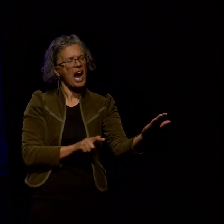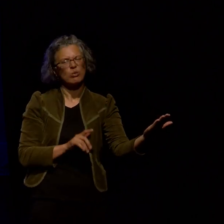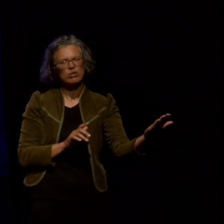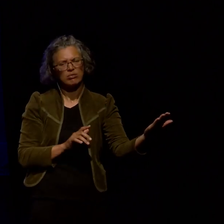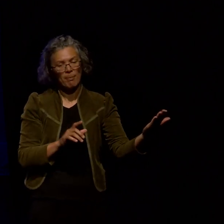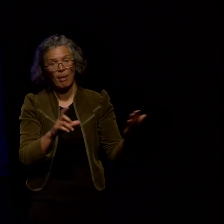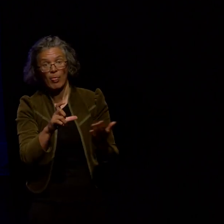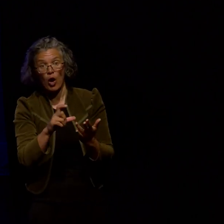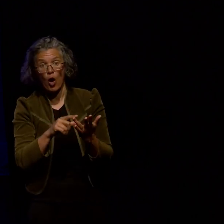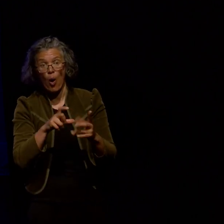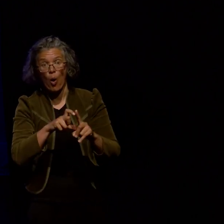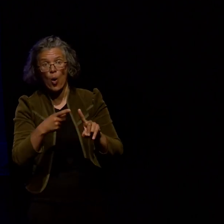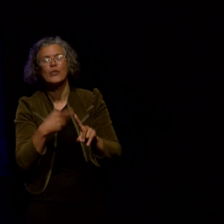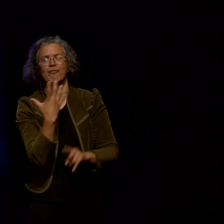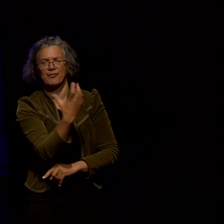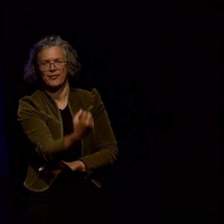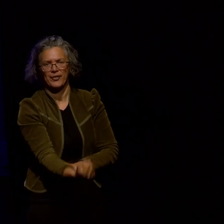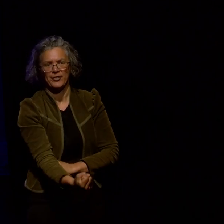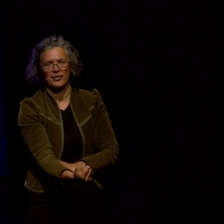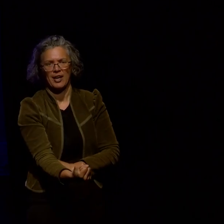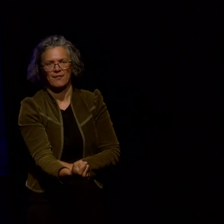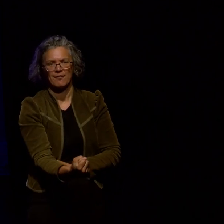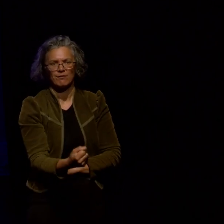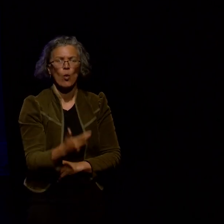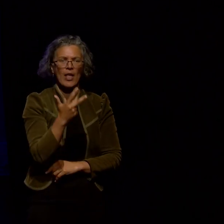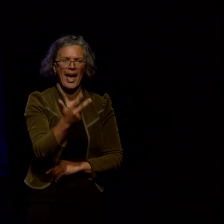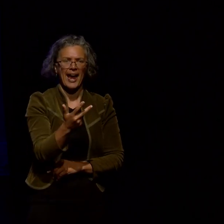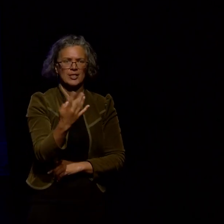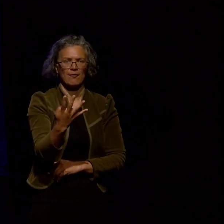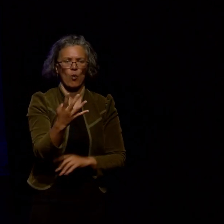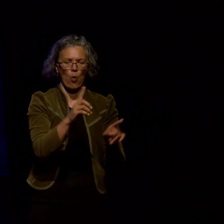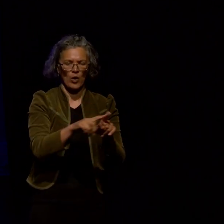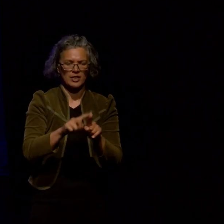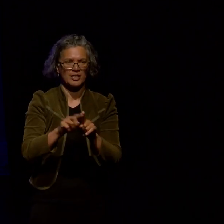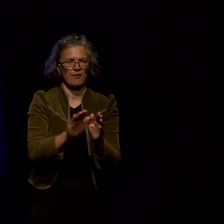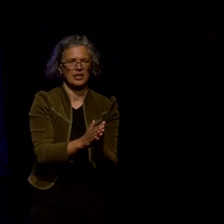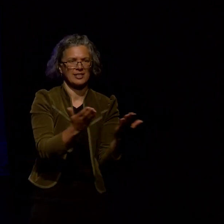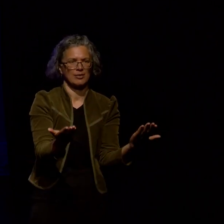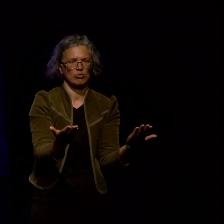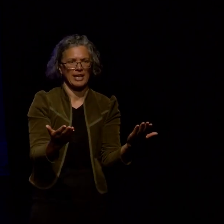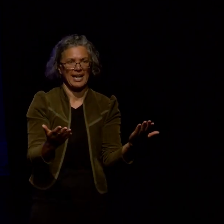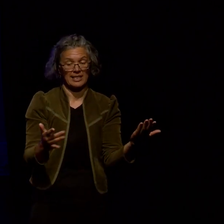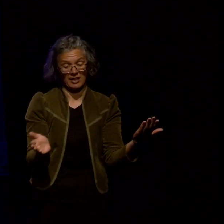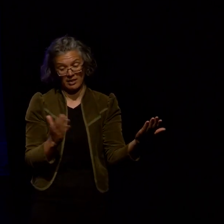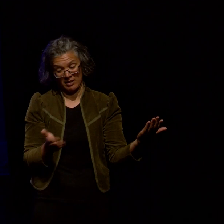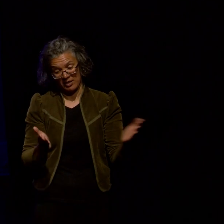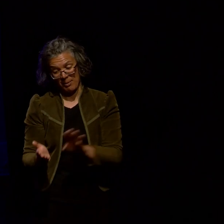detailed description of how each of the 84 spreads was created is in there there's also one in the back of the book